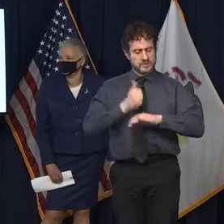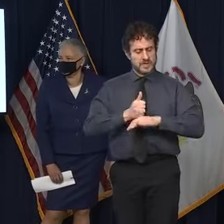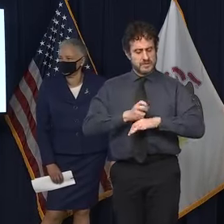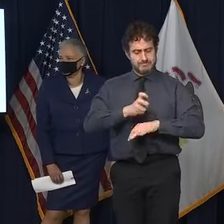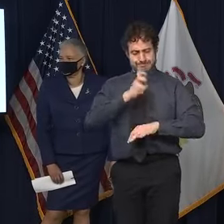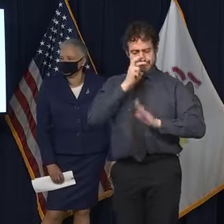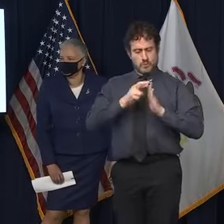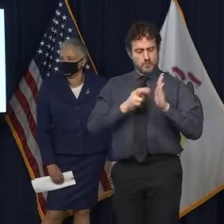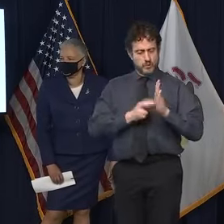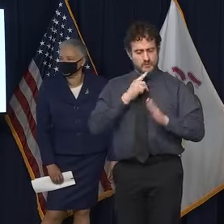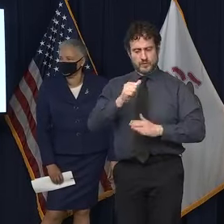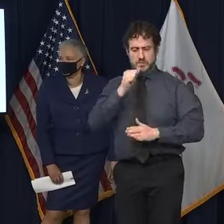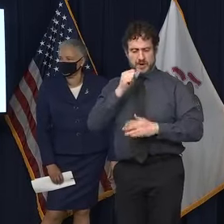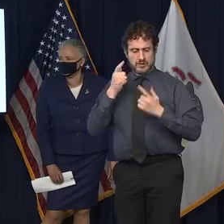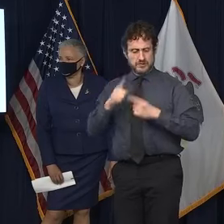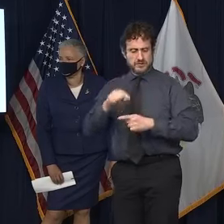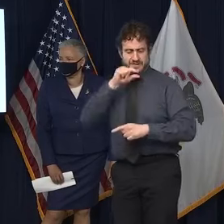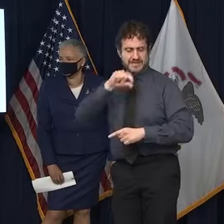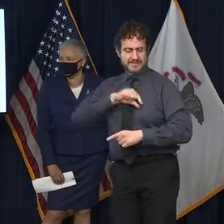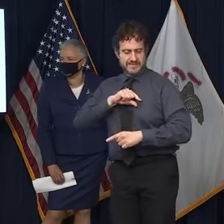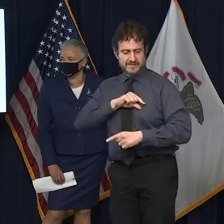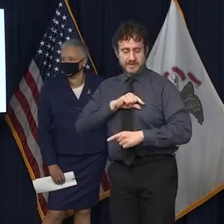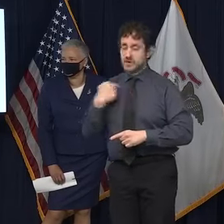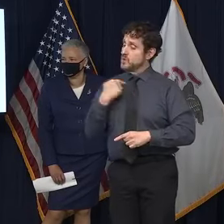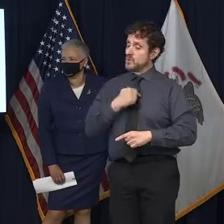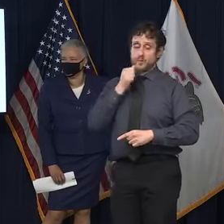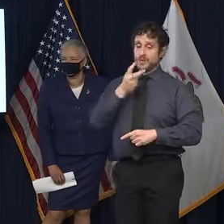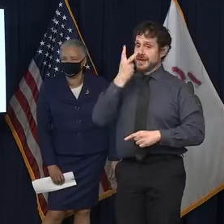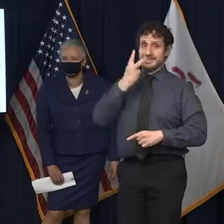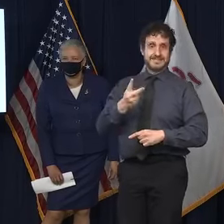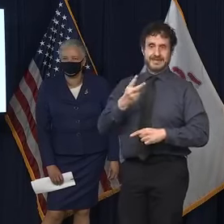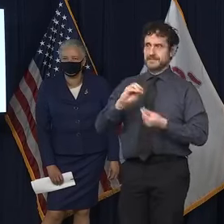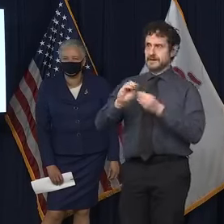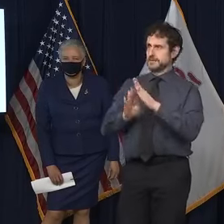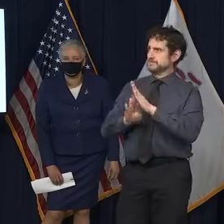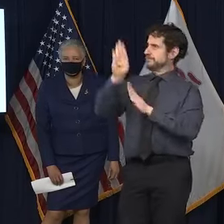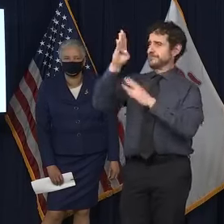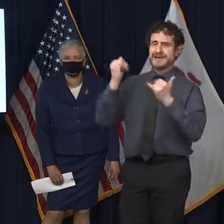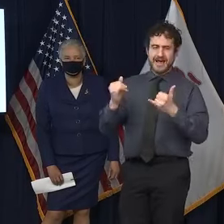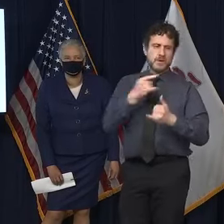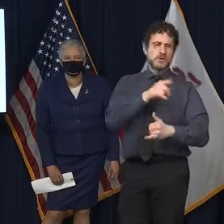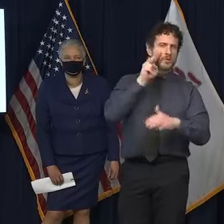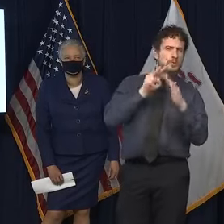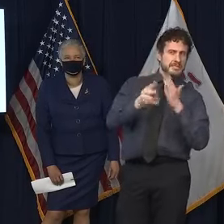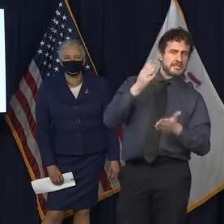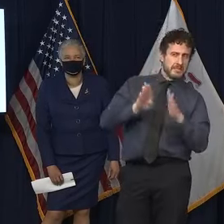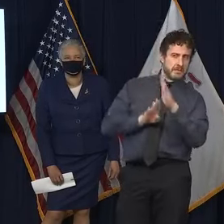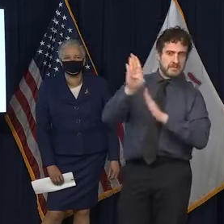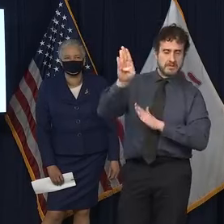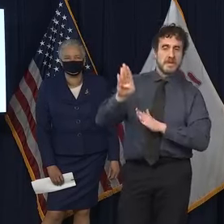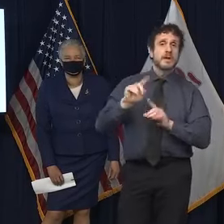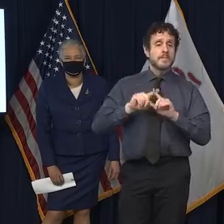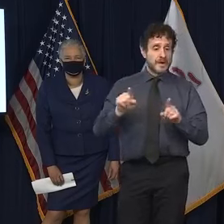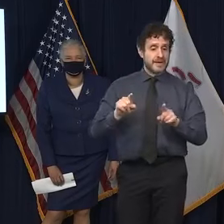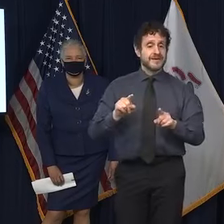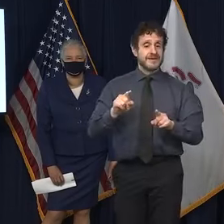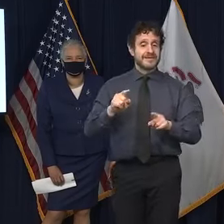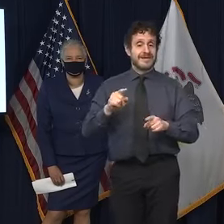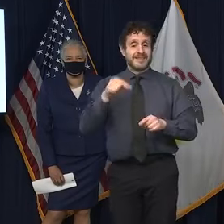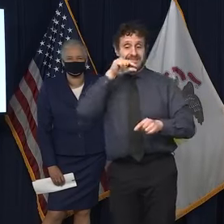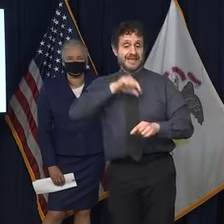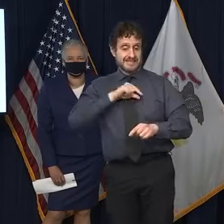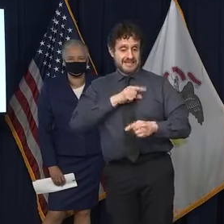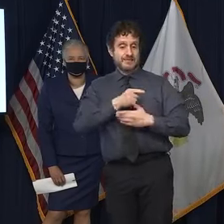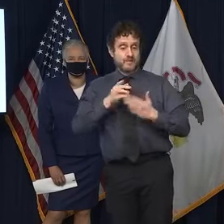bars over Thanksgiving now that we aren't seeing a huge spike in cases since that weekend, which is a very big one for gatherings and drinking establishments?